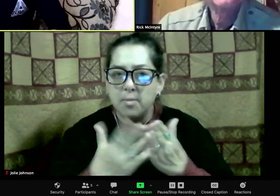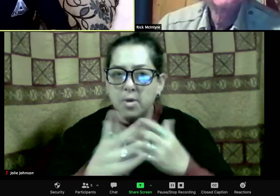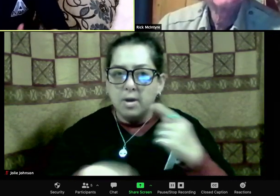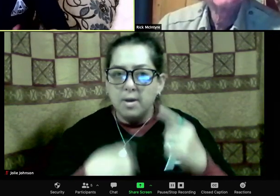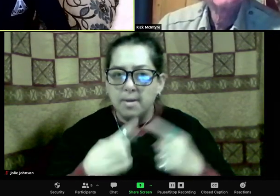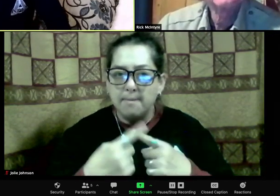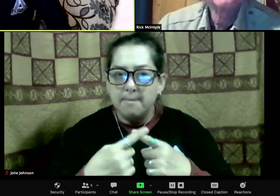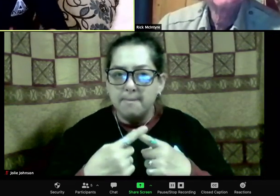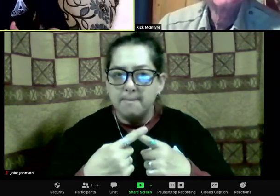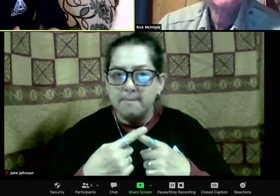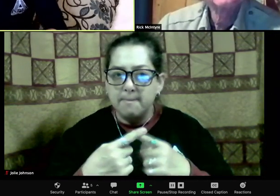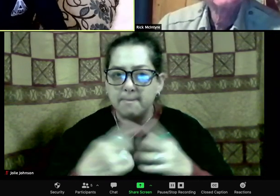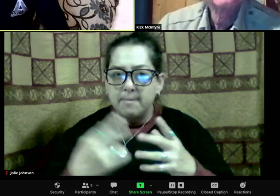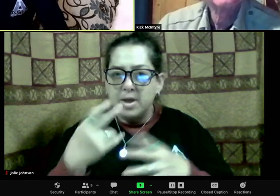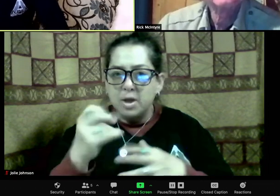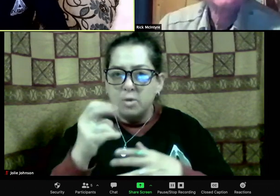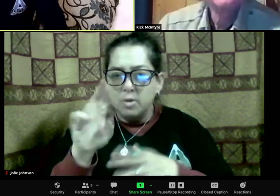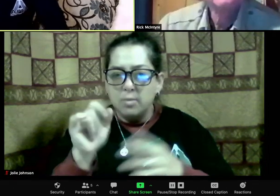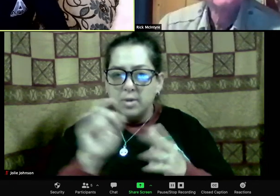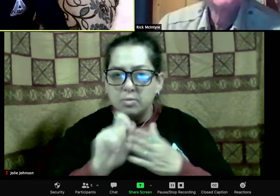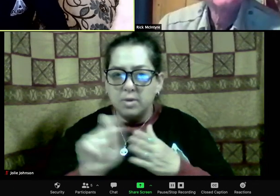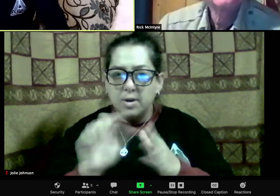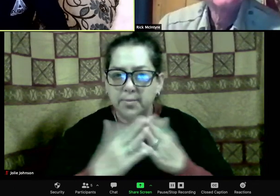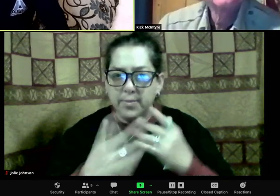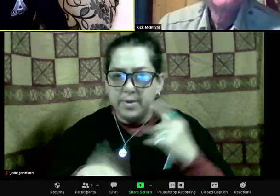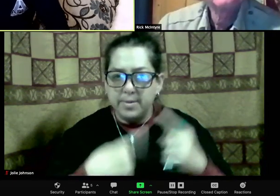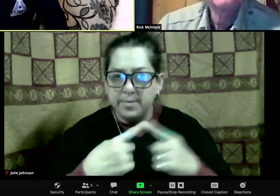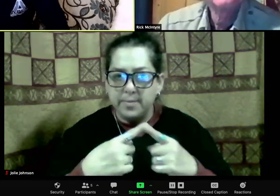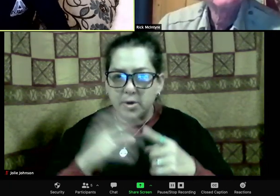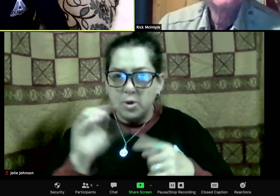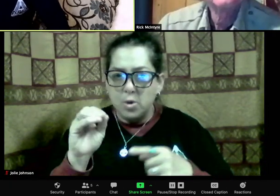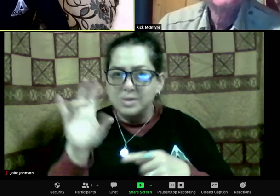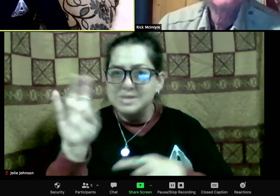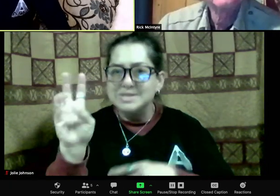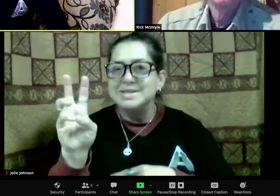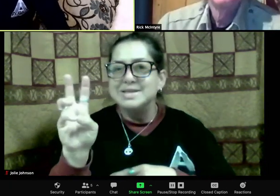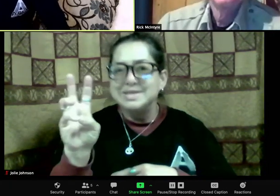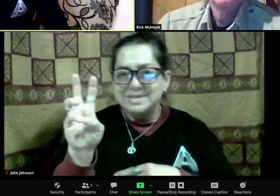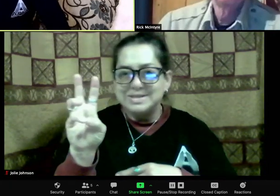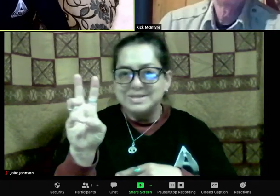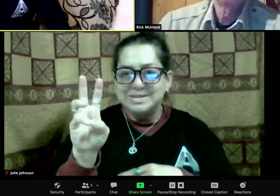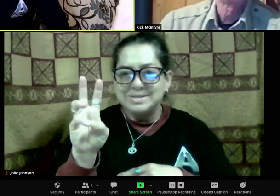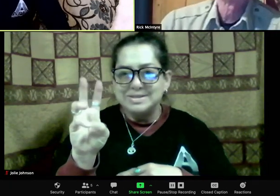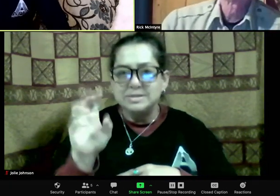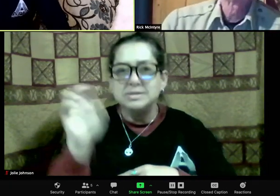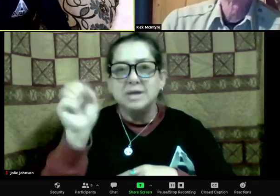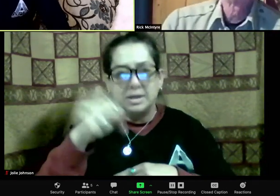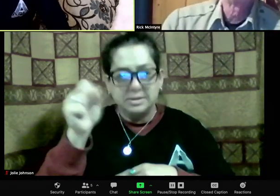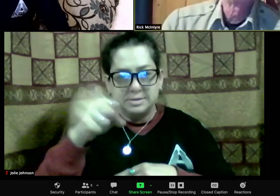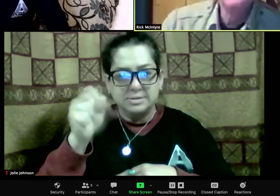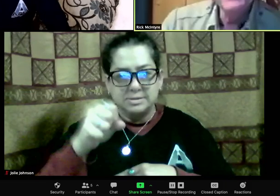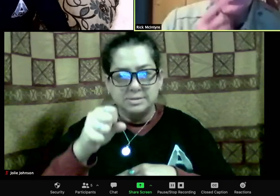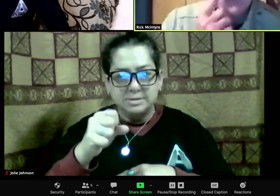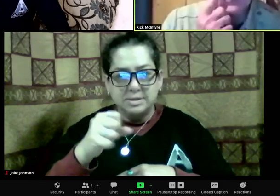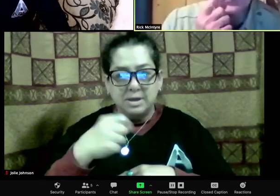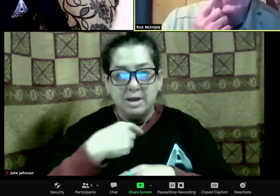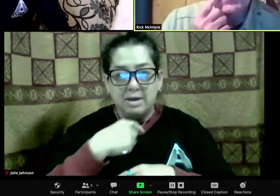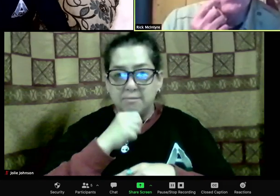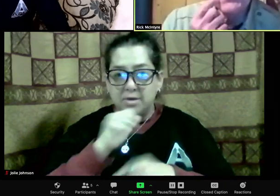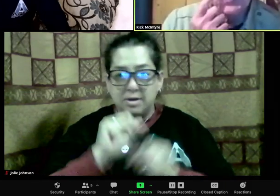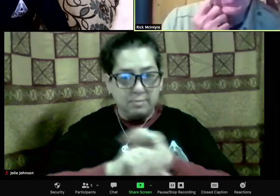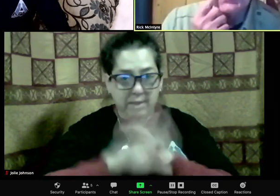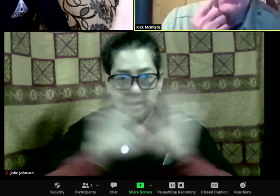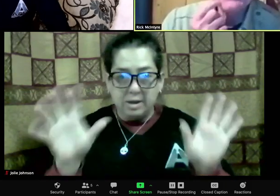the famous wolf 302s. So that's another reason why they were so important. But 302 was nothing like his father.